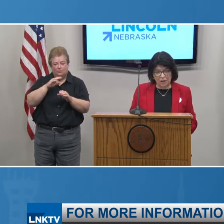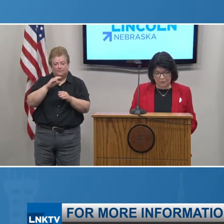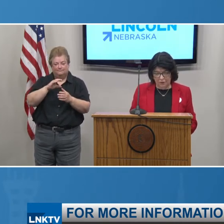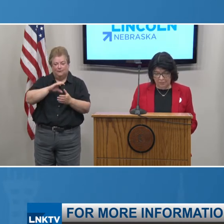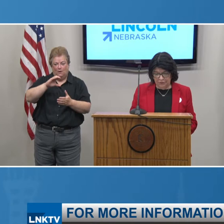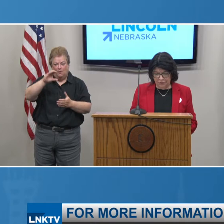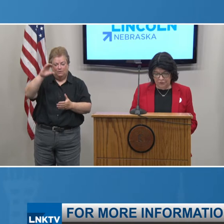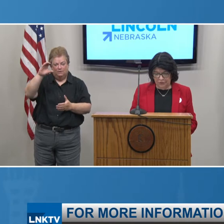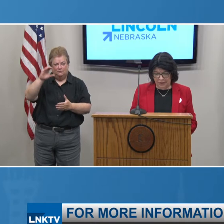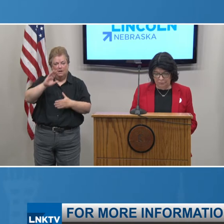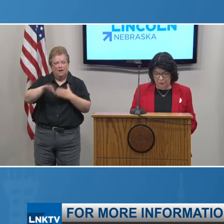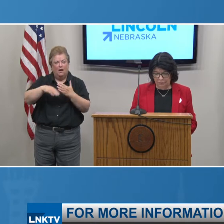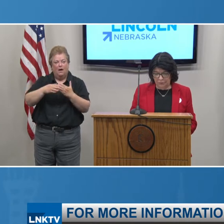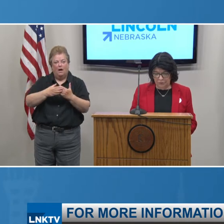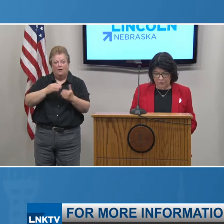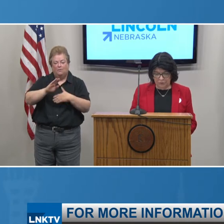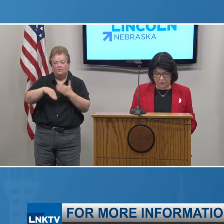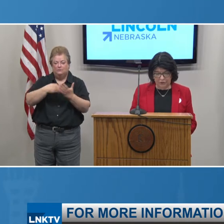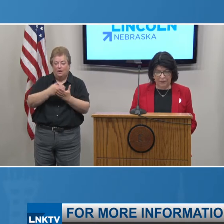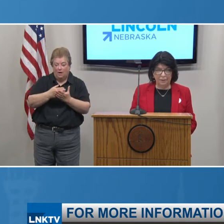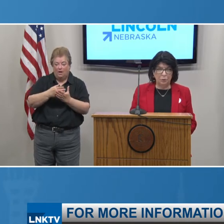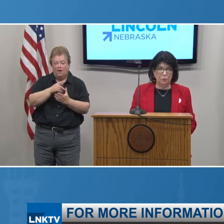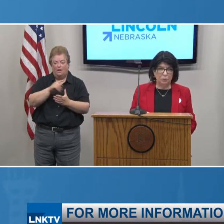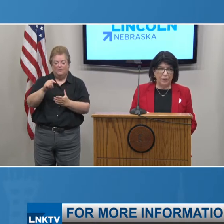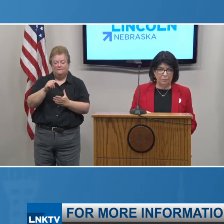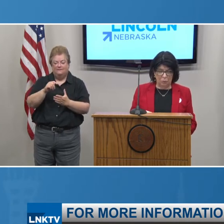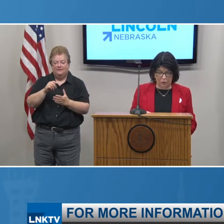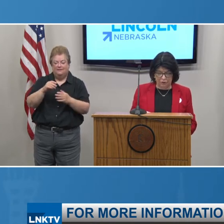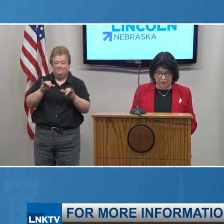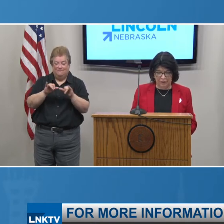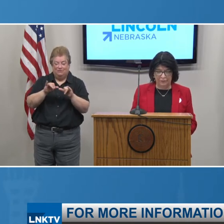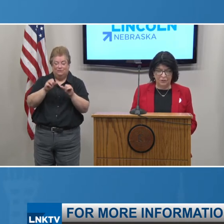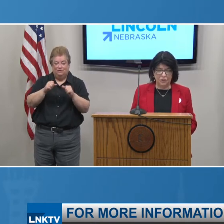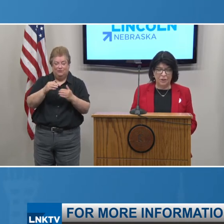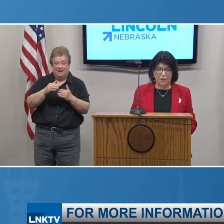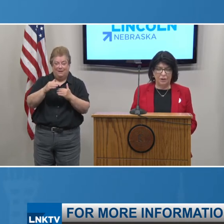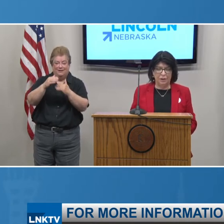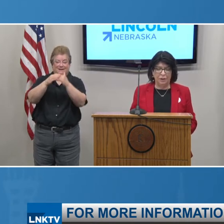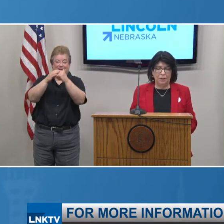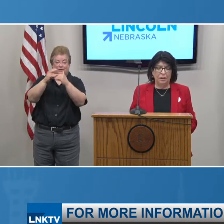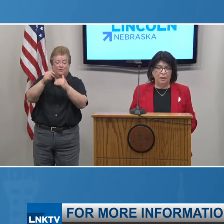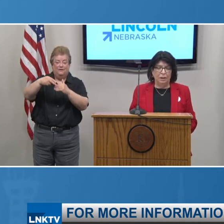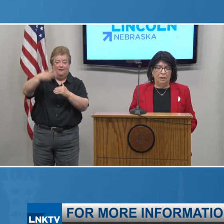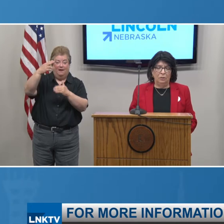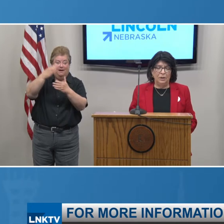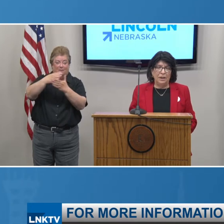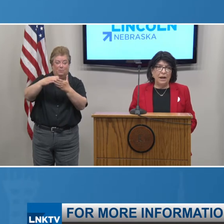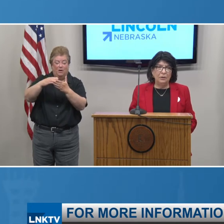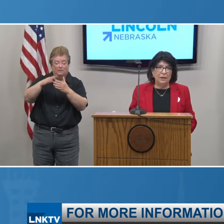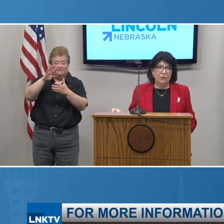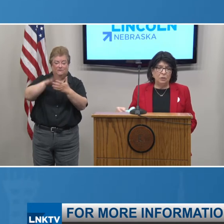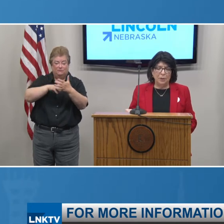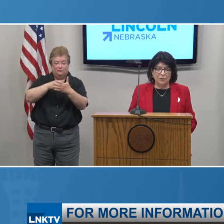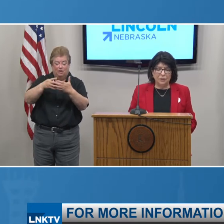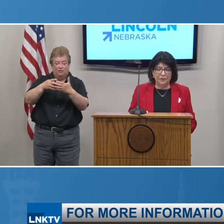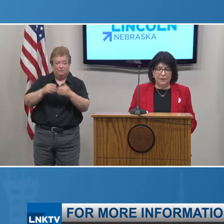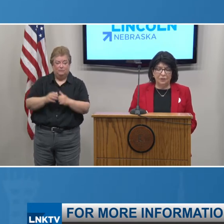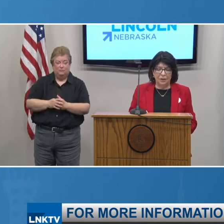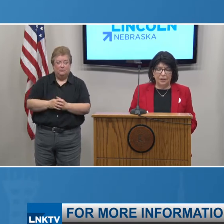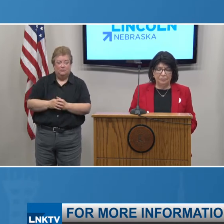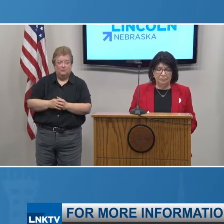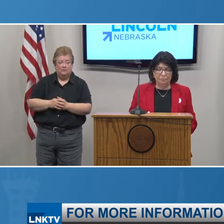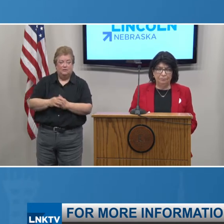Almost all of our measures have moved further toward the upper right portion of the chart. We now have no